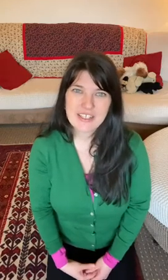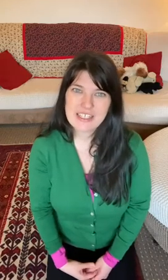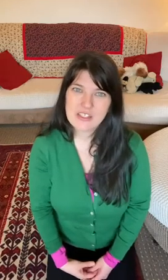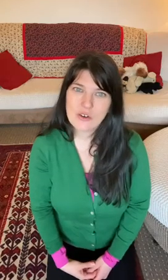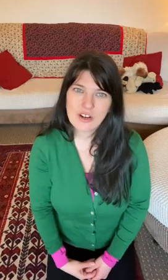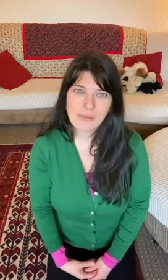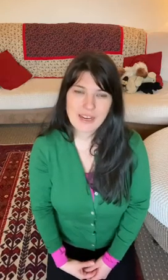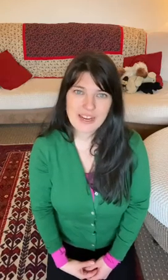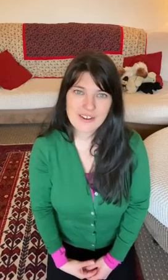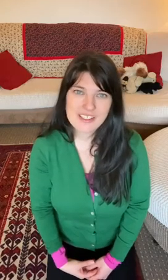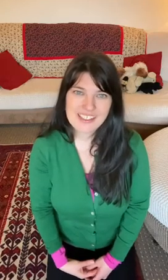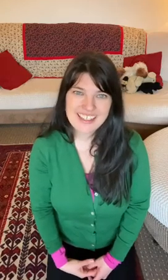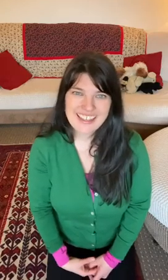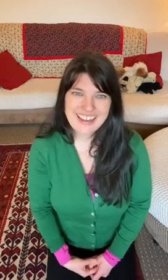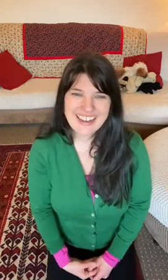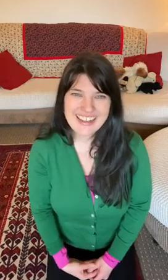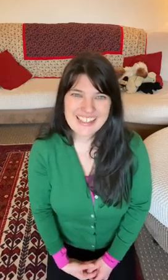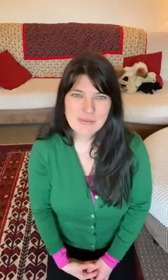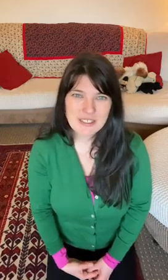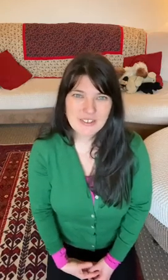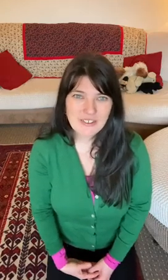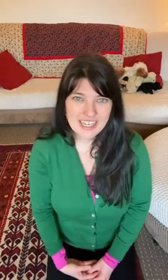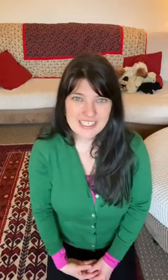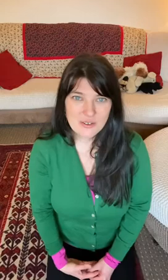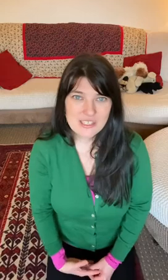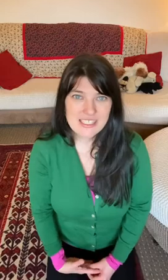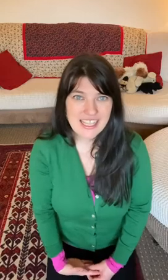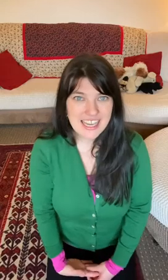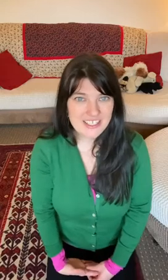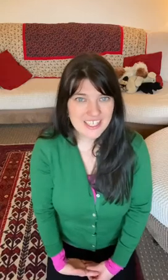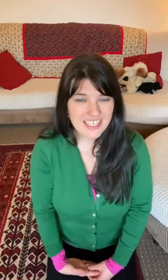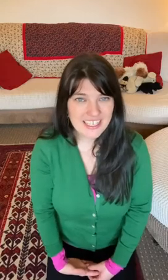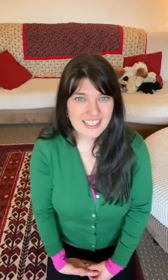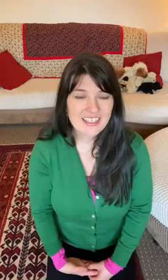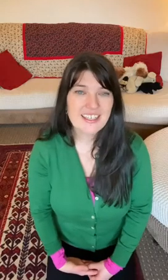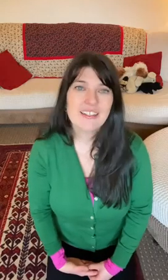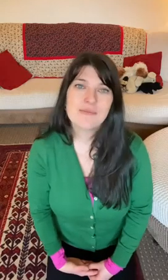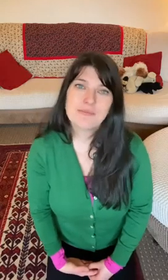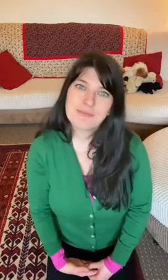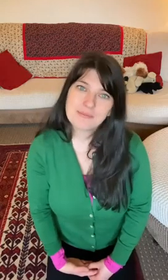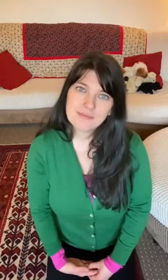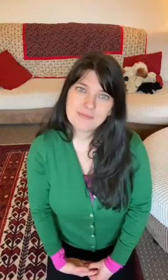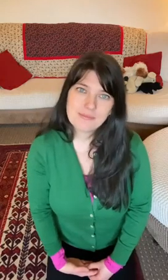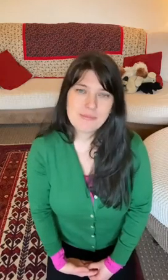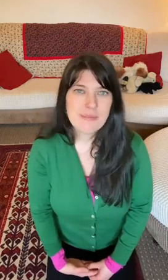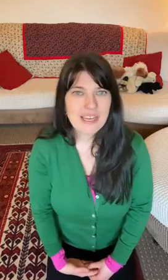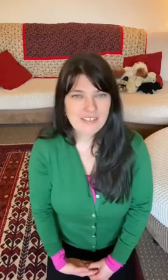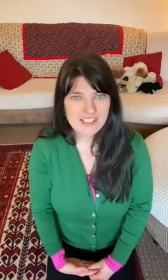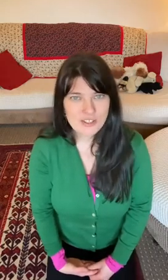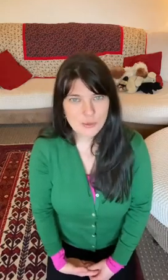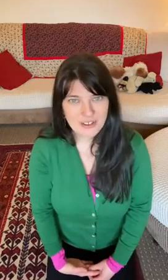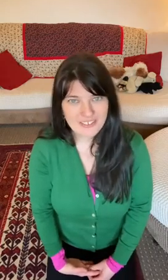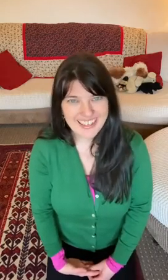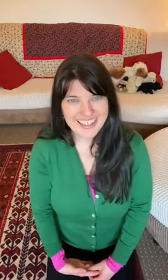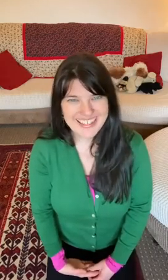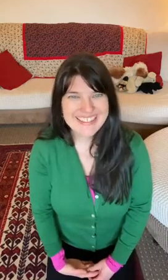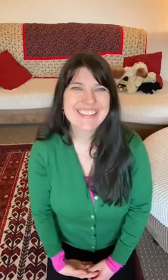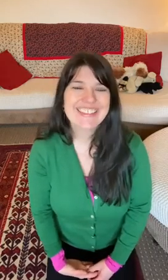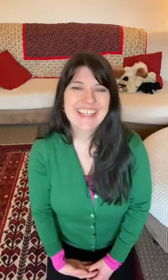snow around my house and it's been great to go sledging, maybe have a snowball fight and